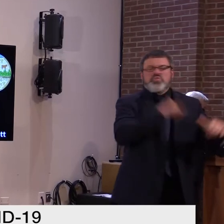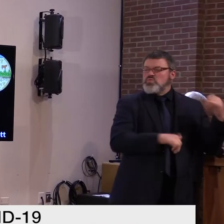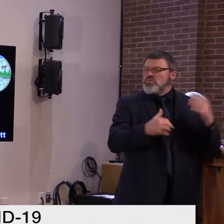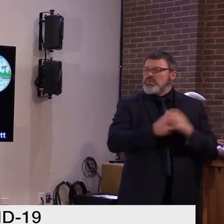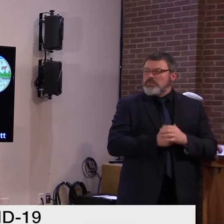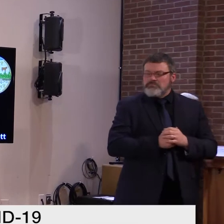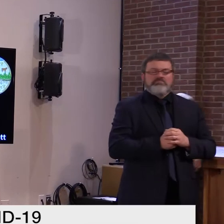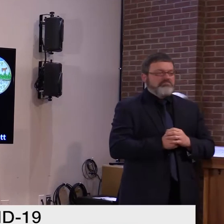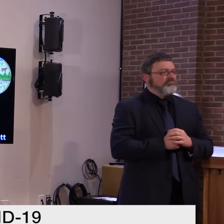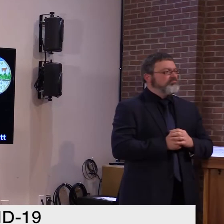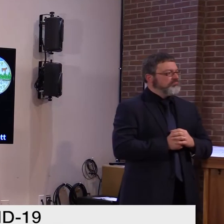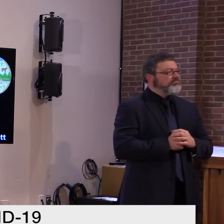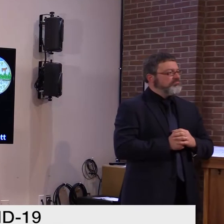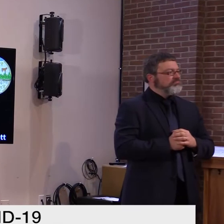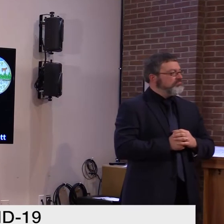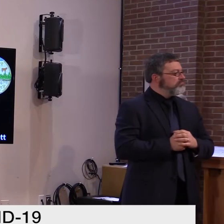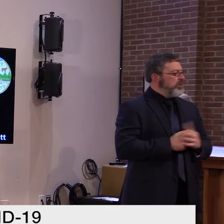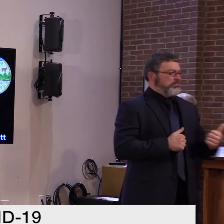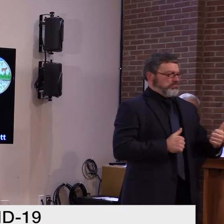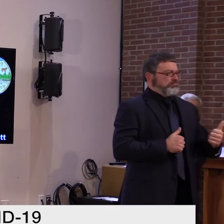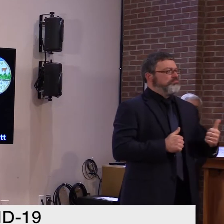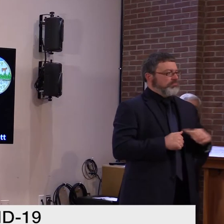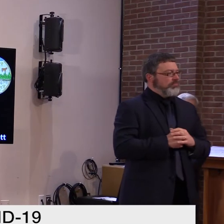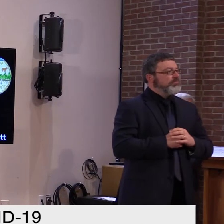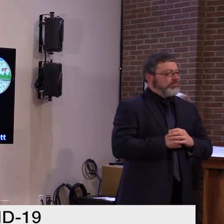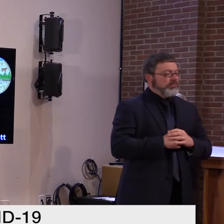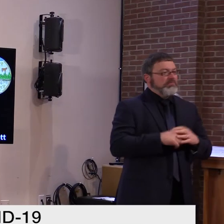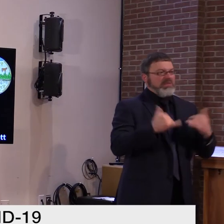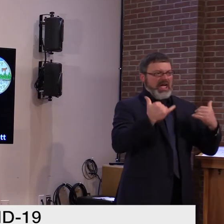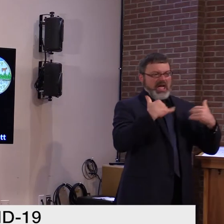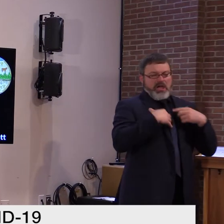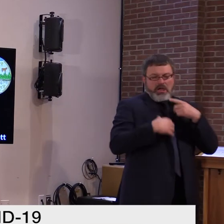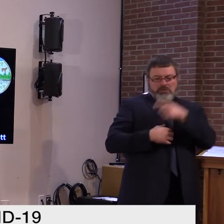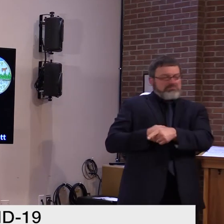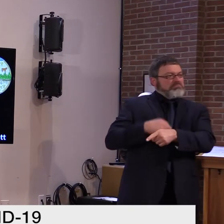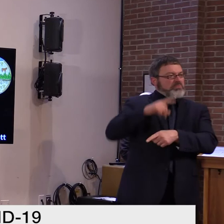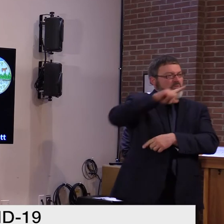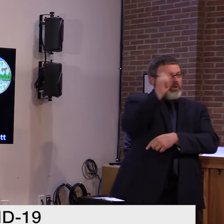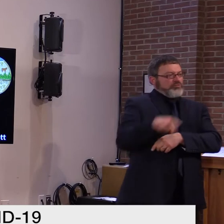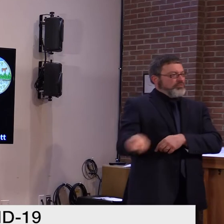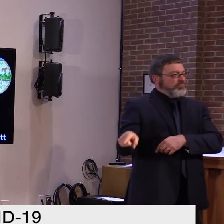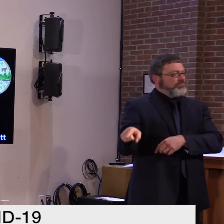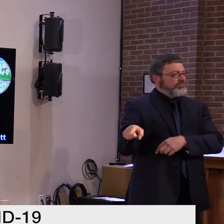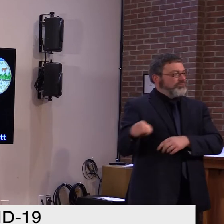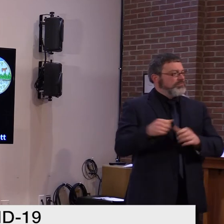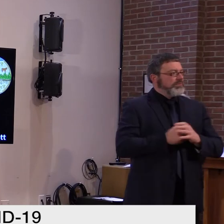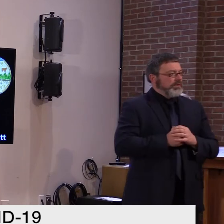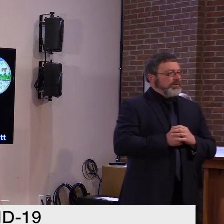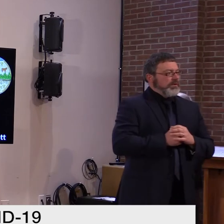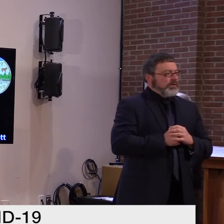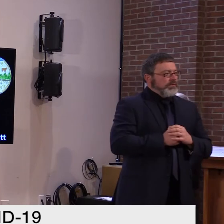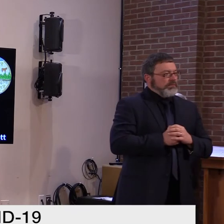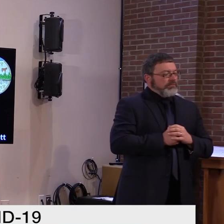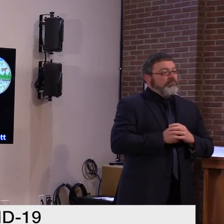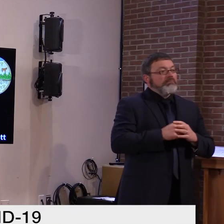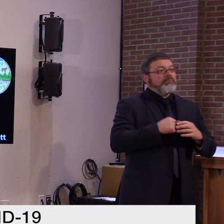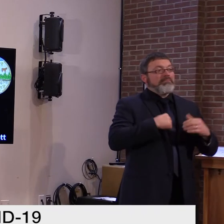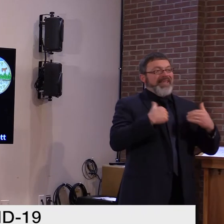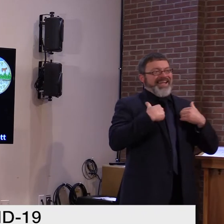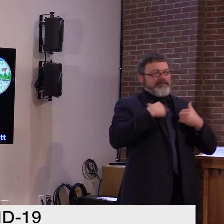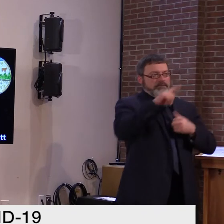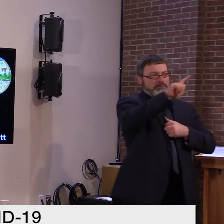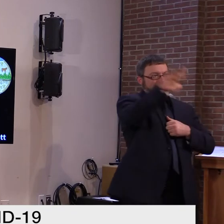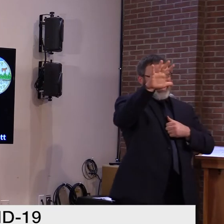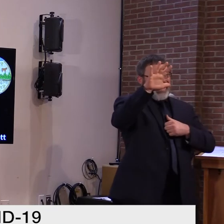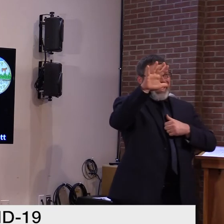With that, we'll open it up to questions. All right, we have 25 in the queue, so please limit your questions. start